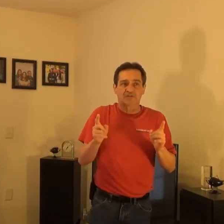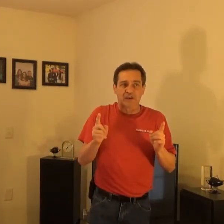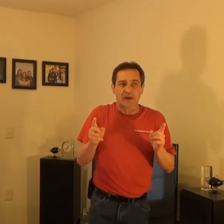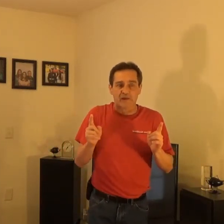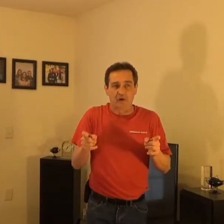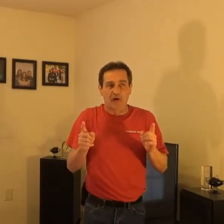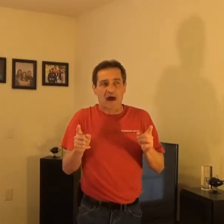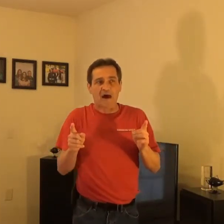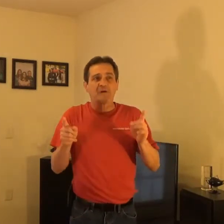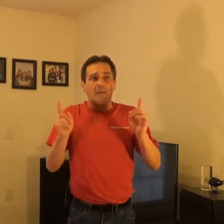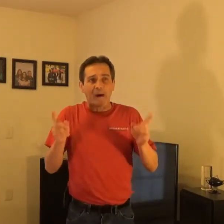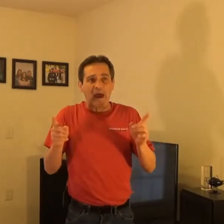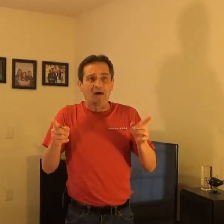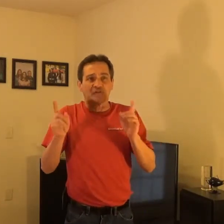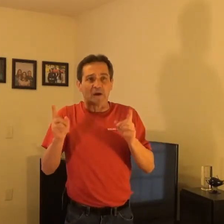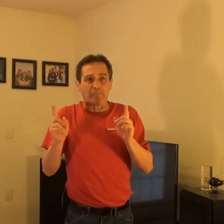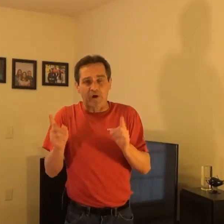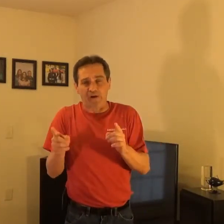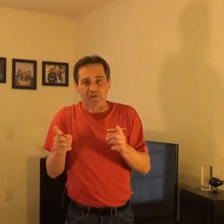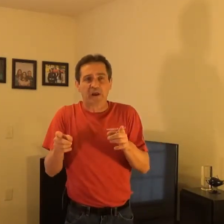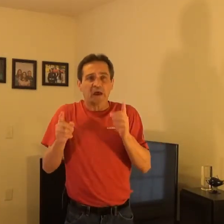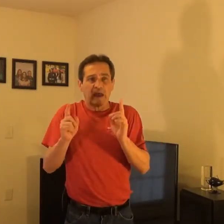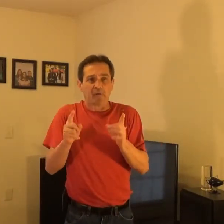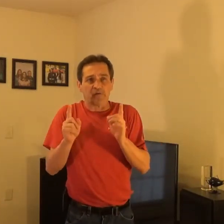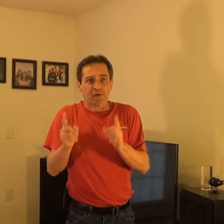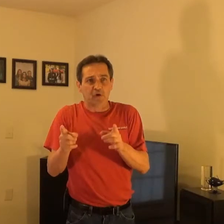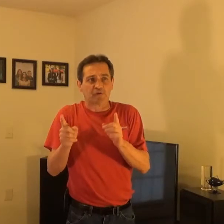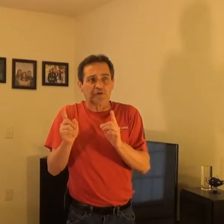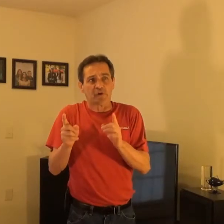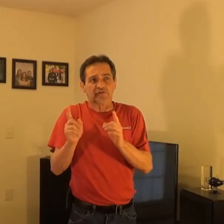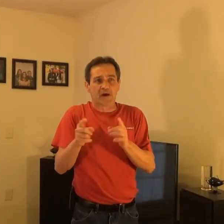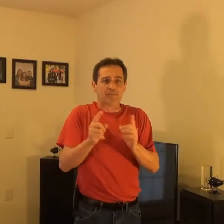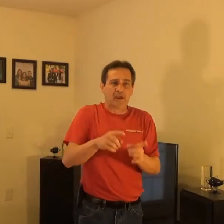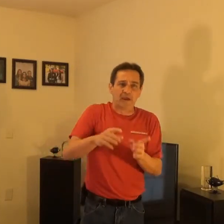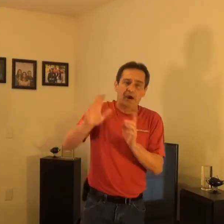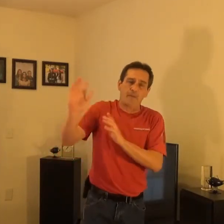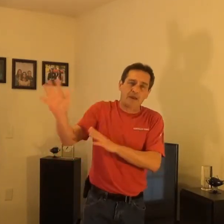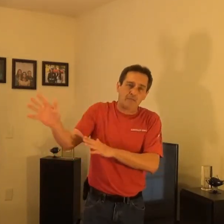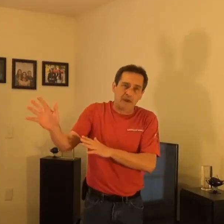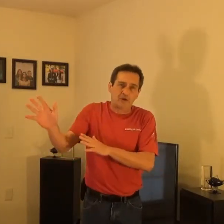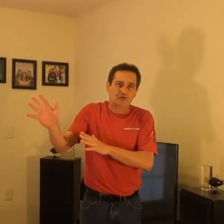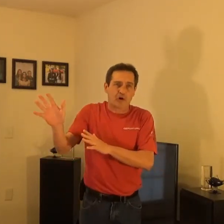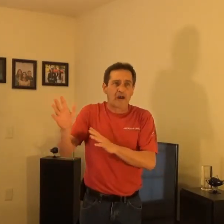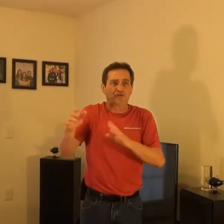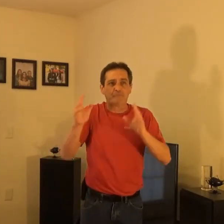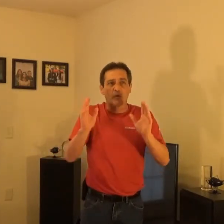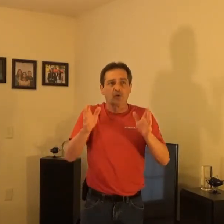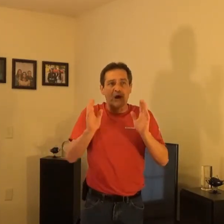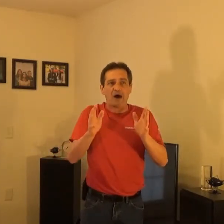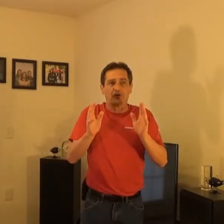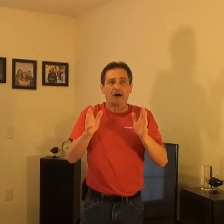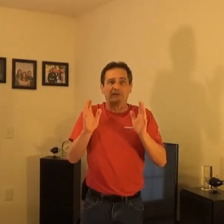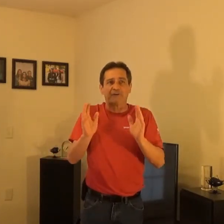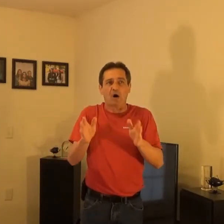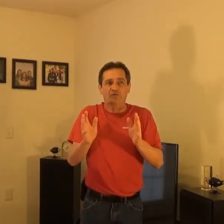sinned in their life, past and present, and refusing to accept the incoming administration, but would rather make false